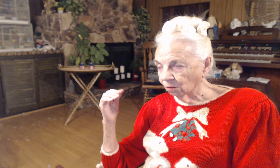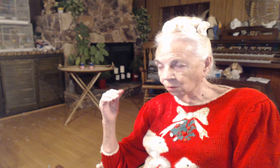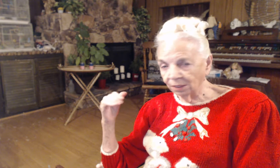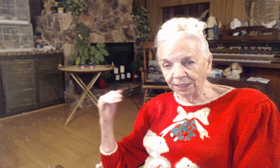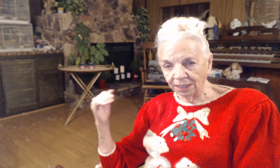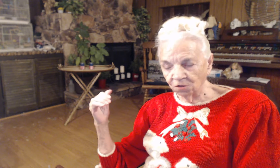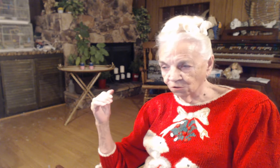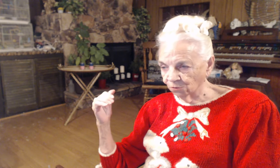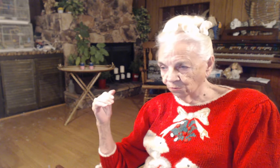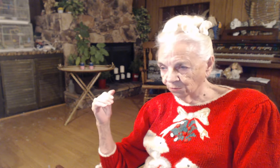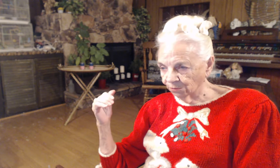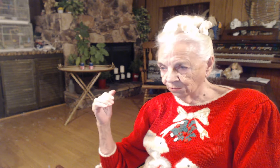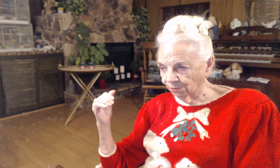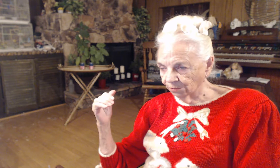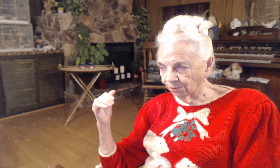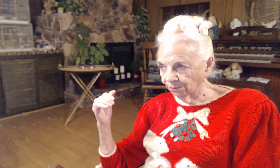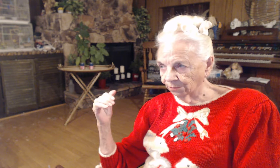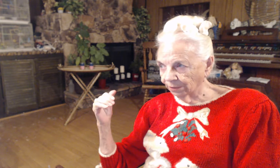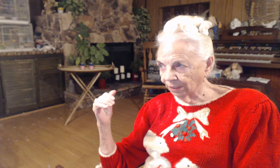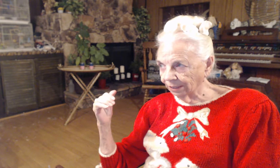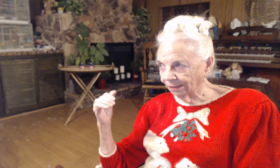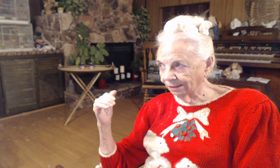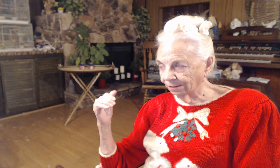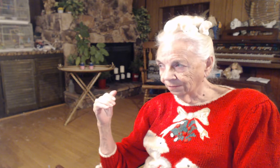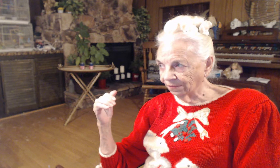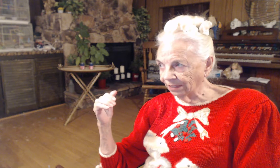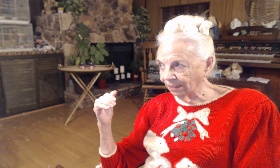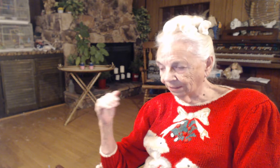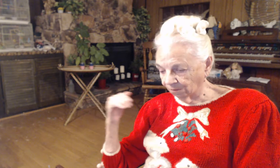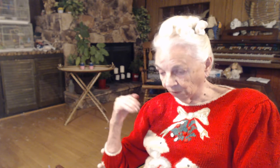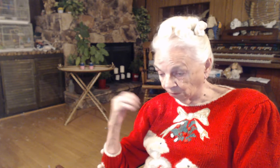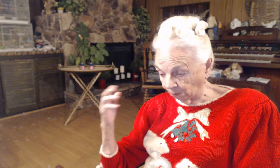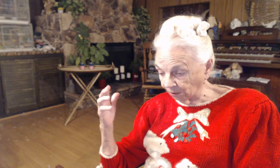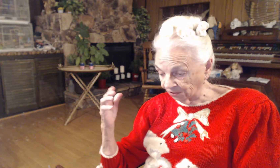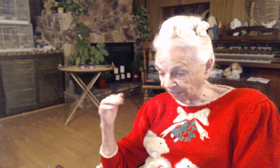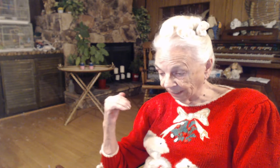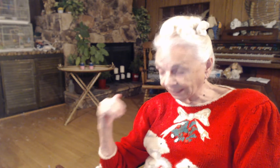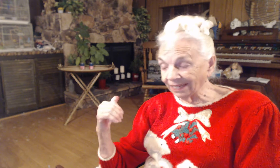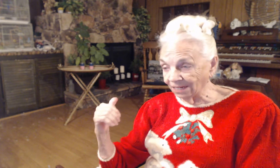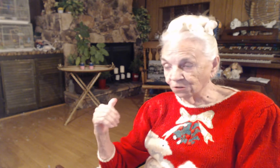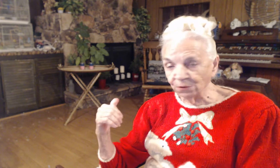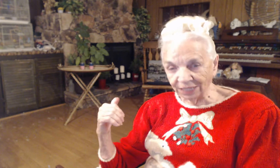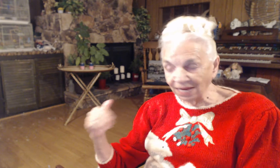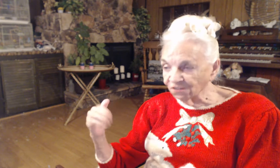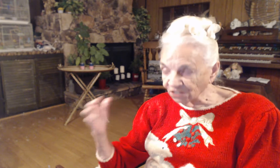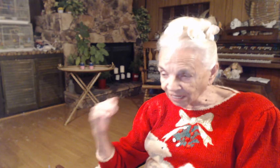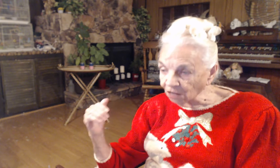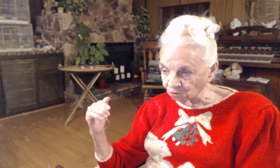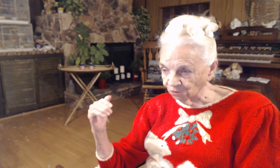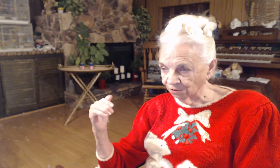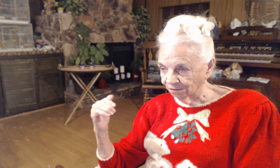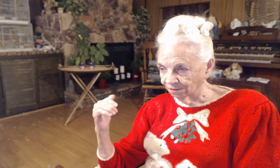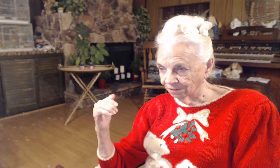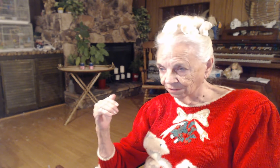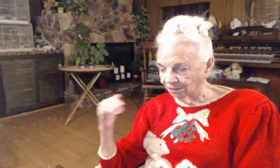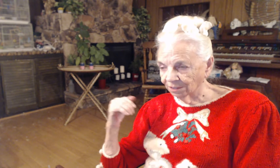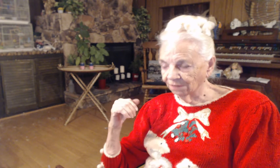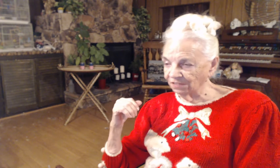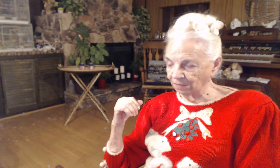we'll get into the, well, will tonight, get into the casting out of demons.